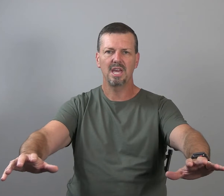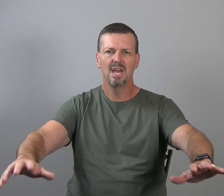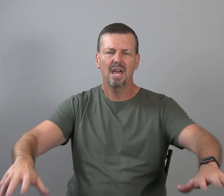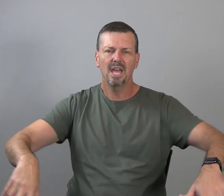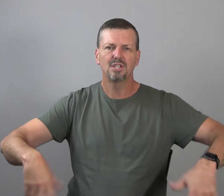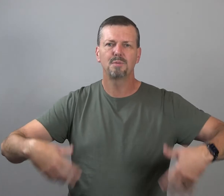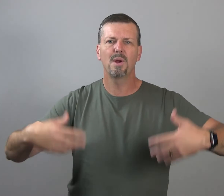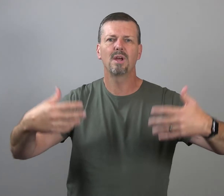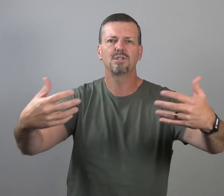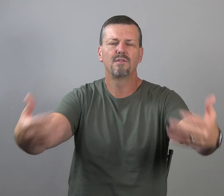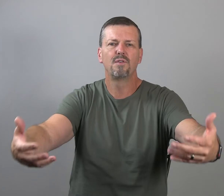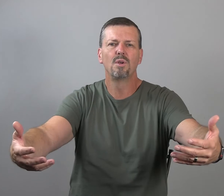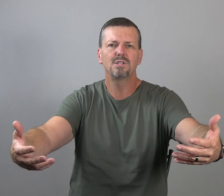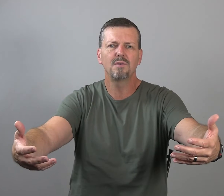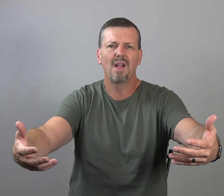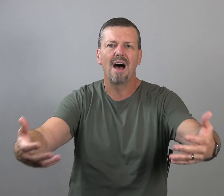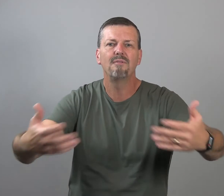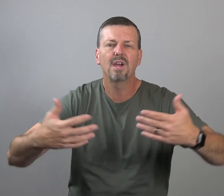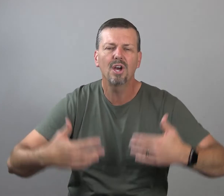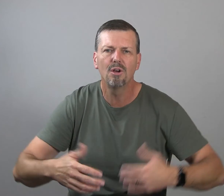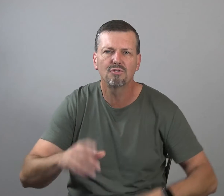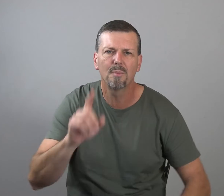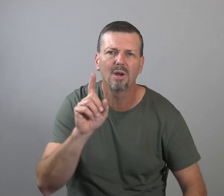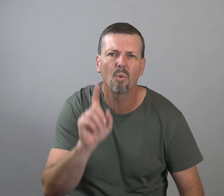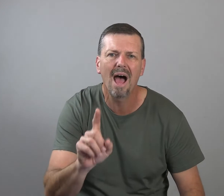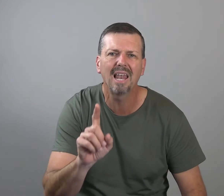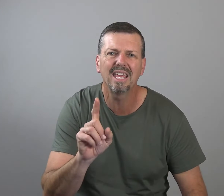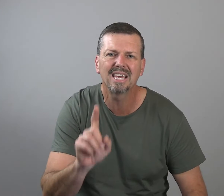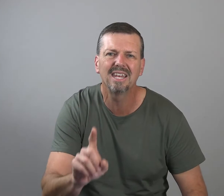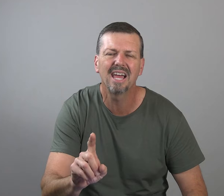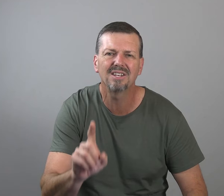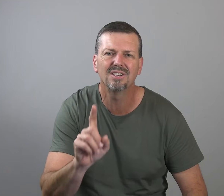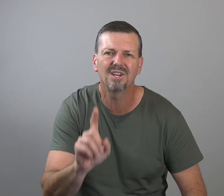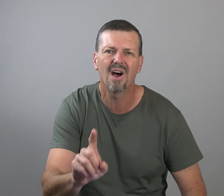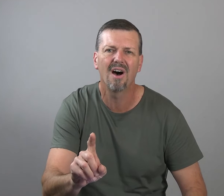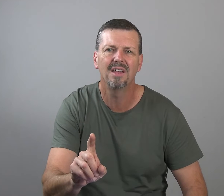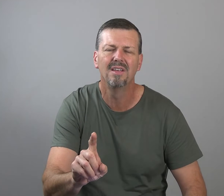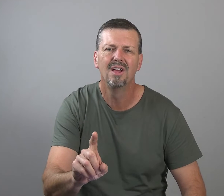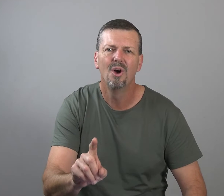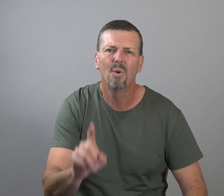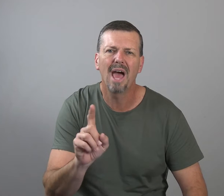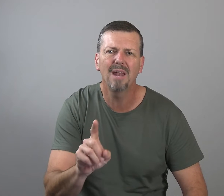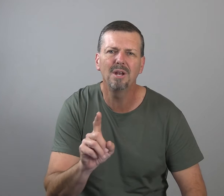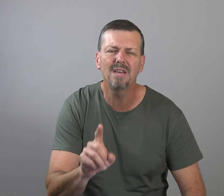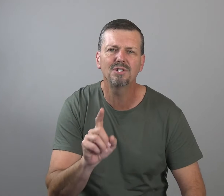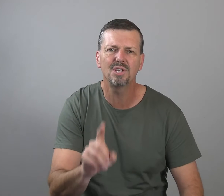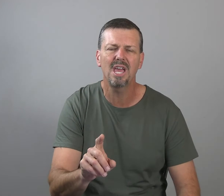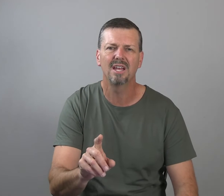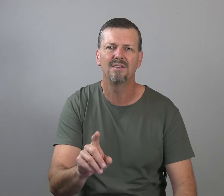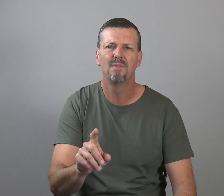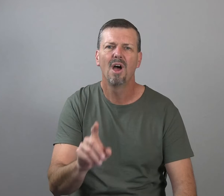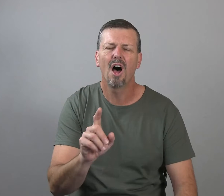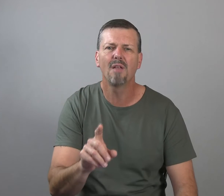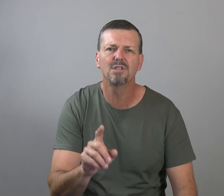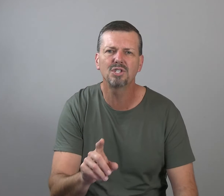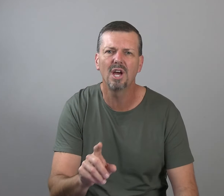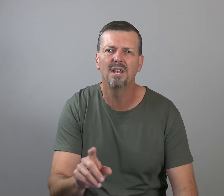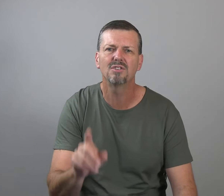experience the fullness of life that comes from being rightly connected to God. When Adam and Eve sinned, all of a sudden,